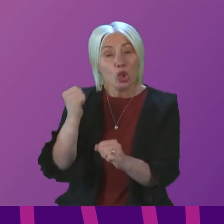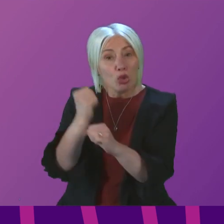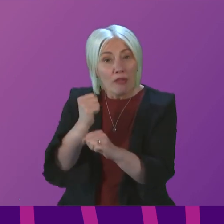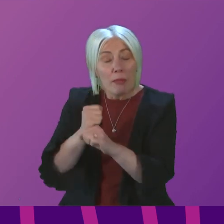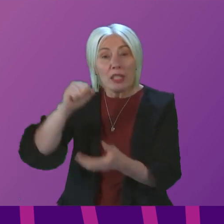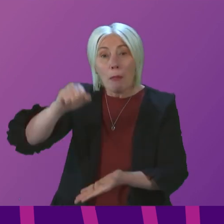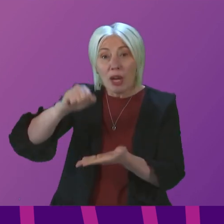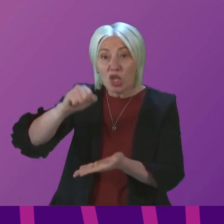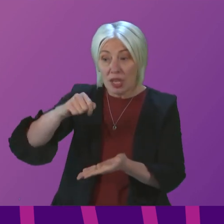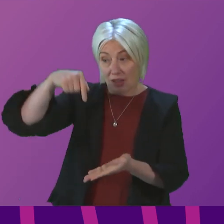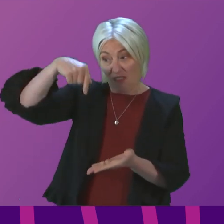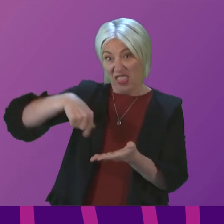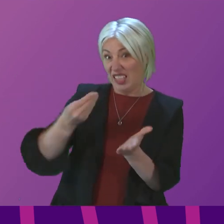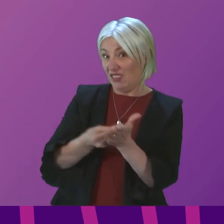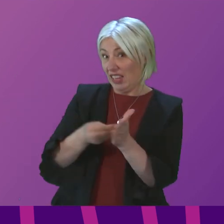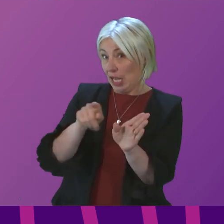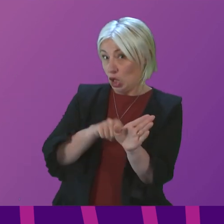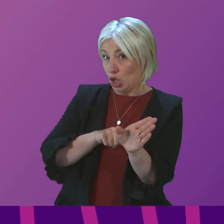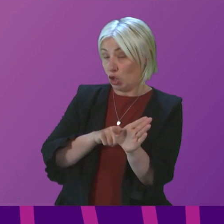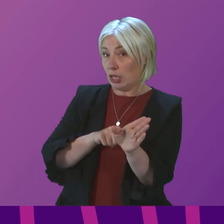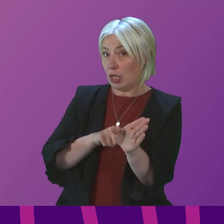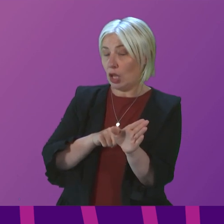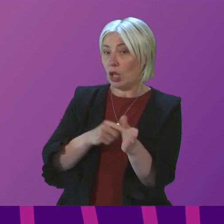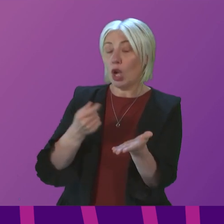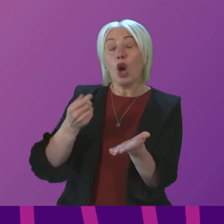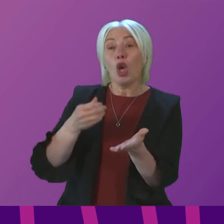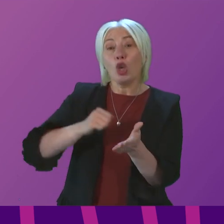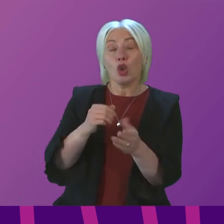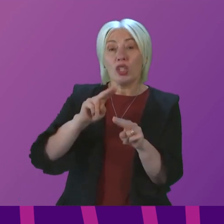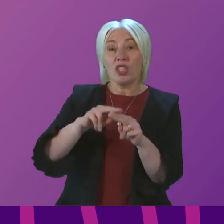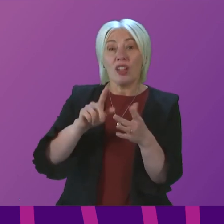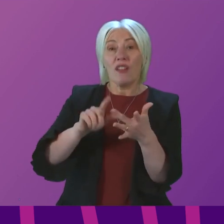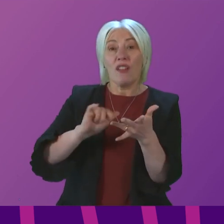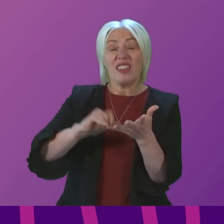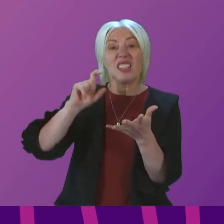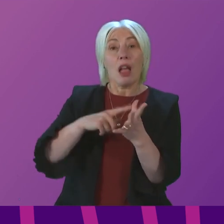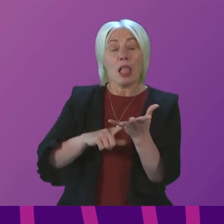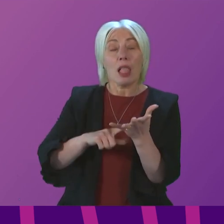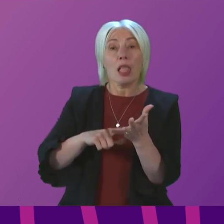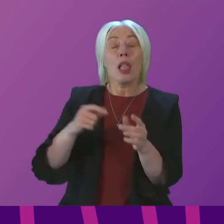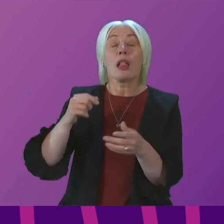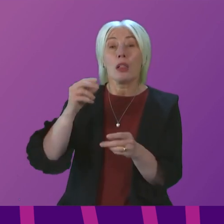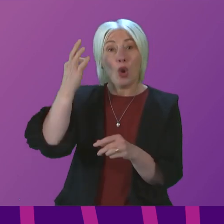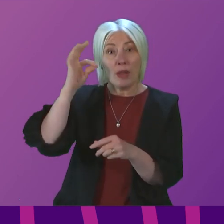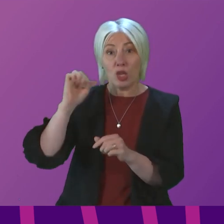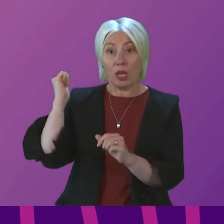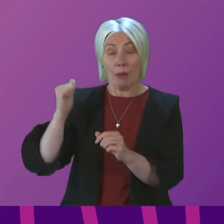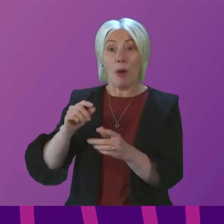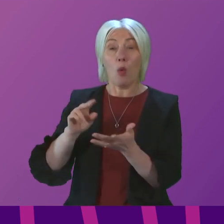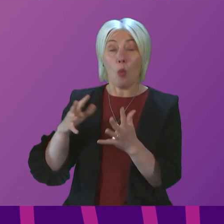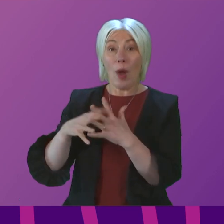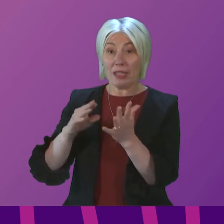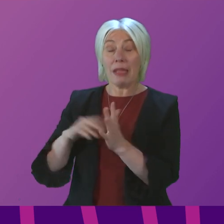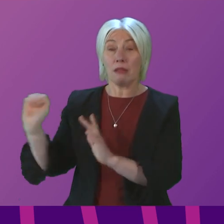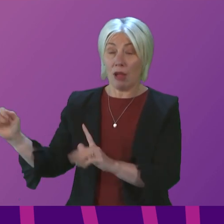budget in this financial year, and this comes from the Scottish Fiscal Commission, cut by Westminster in real terms